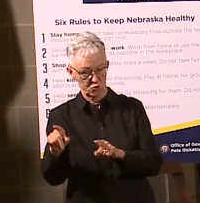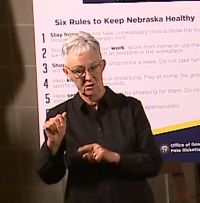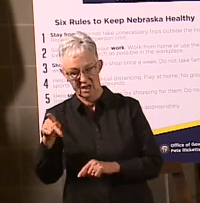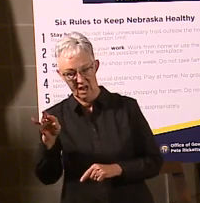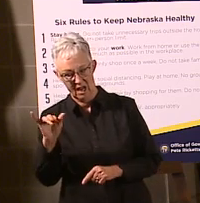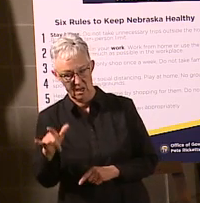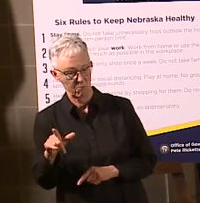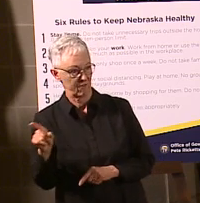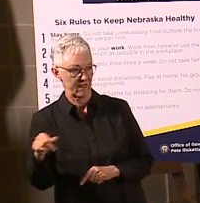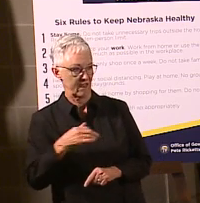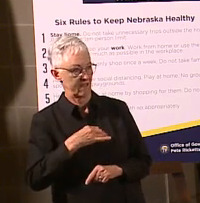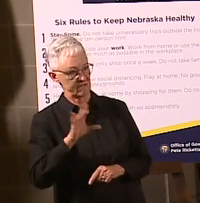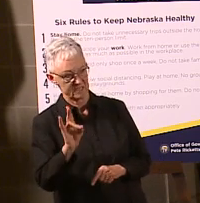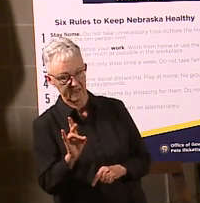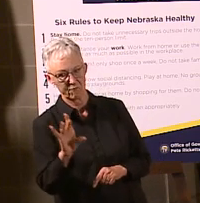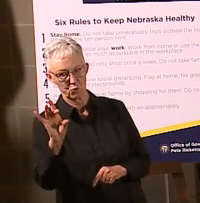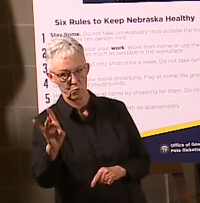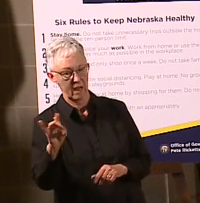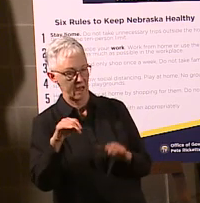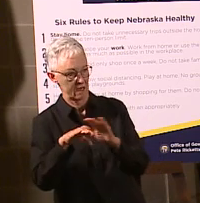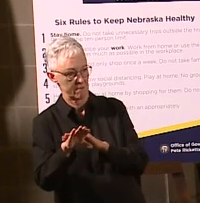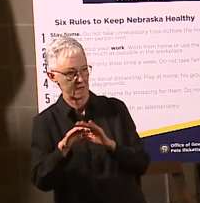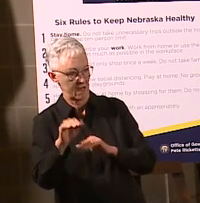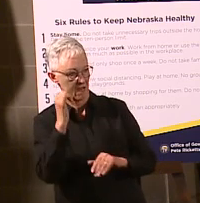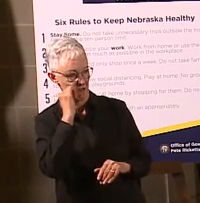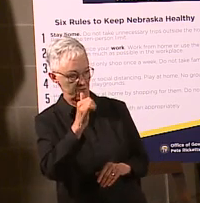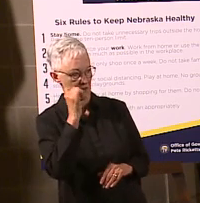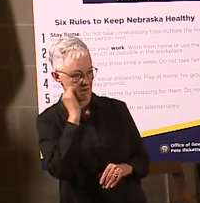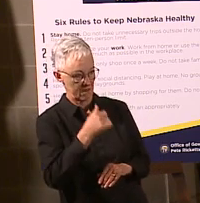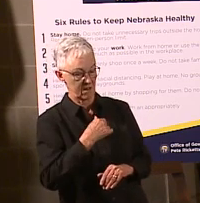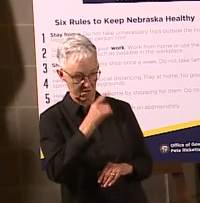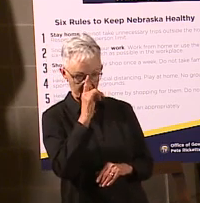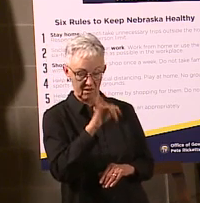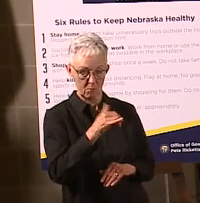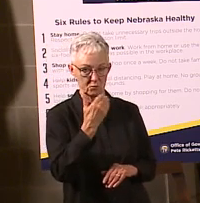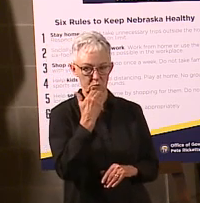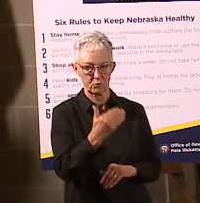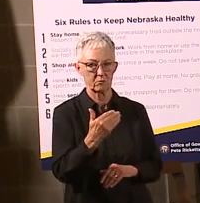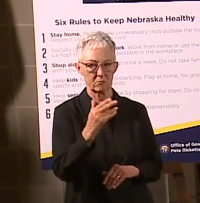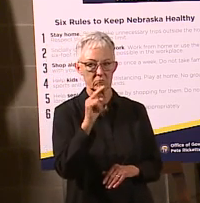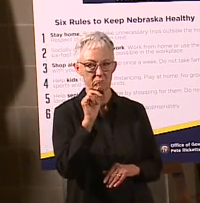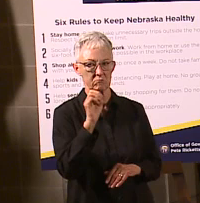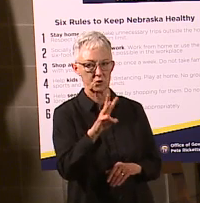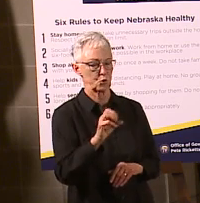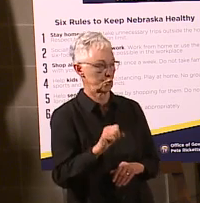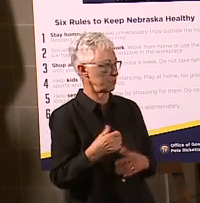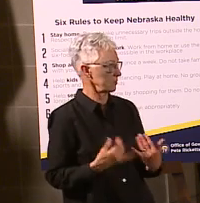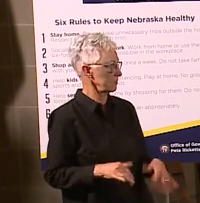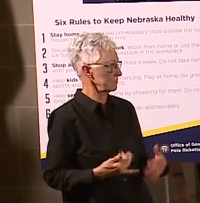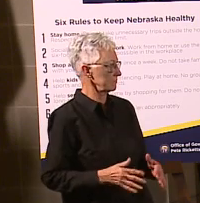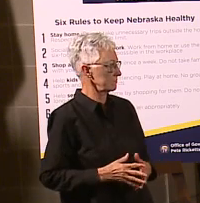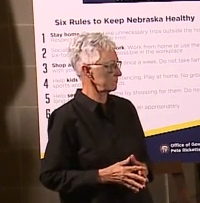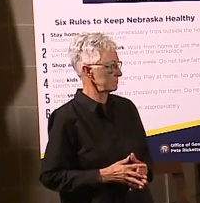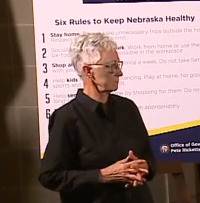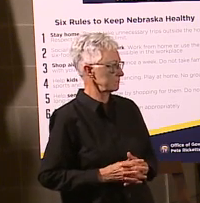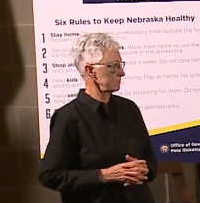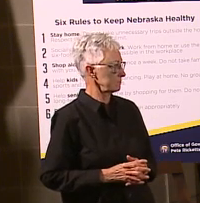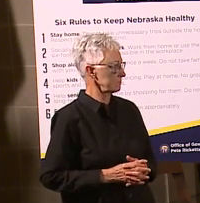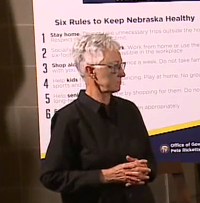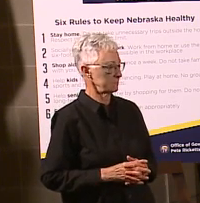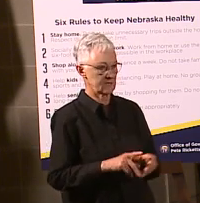patients admitted per day. So I thought that was probably the best way to really explain what's going on.